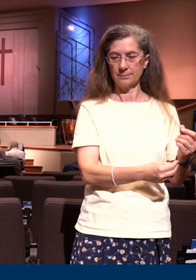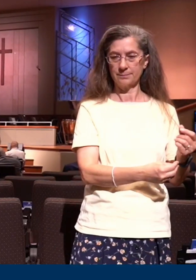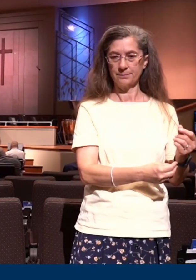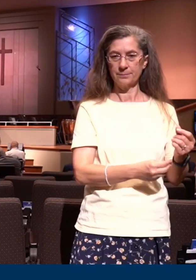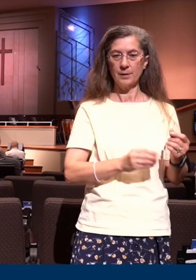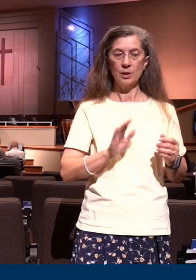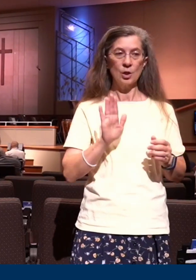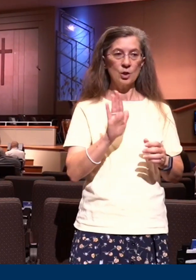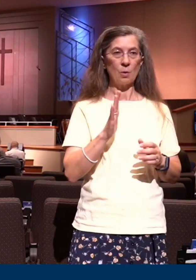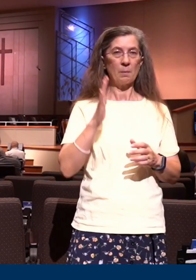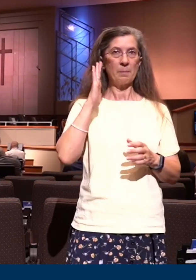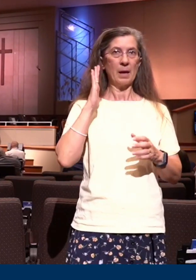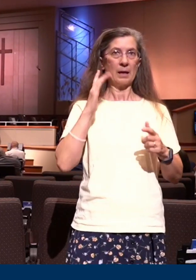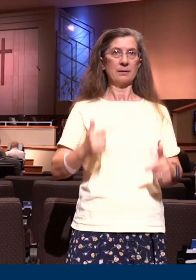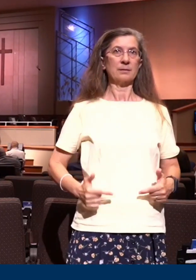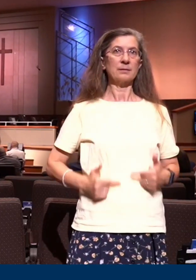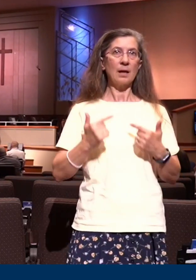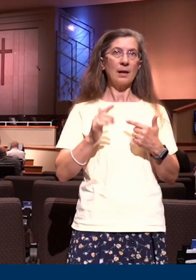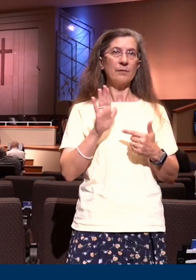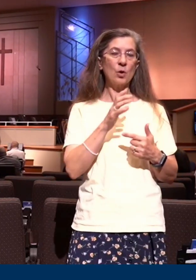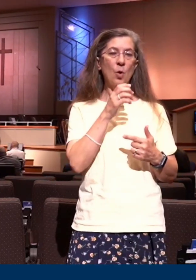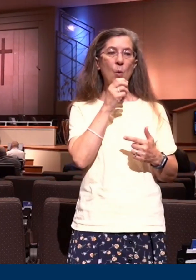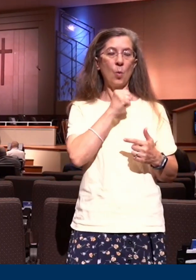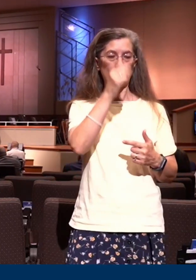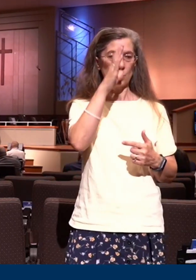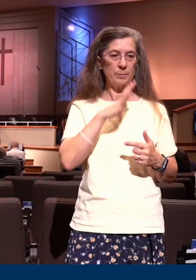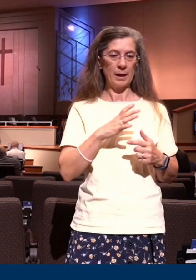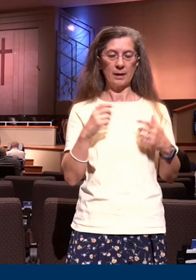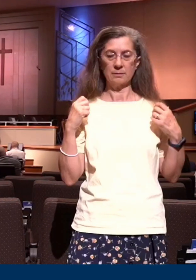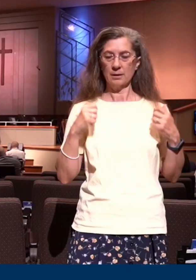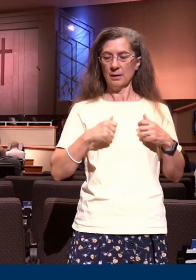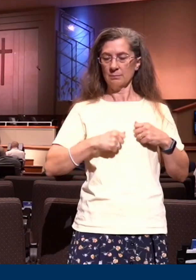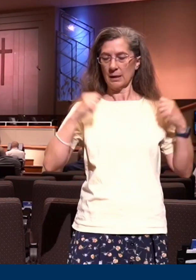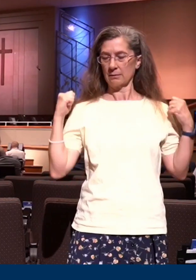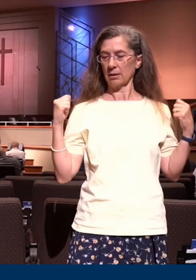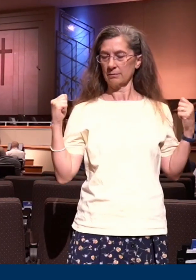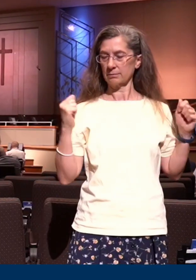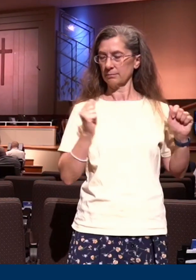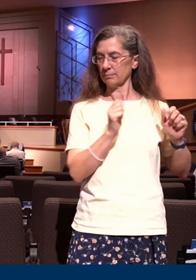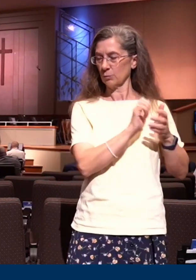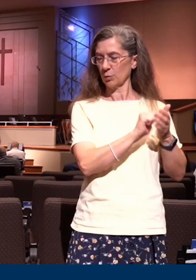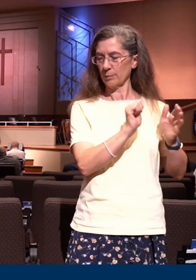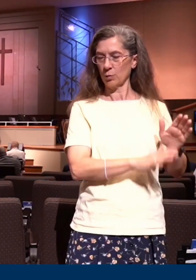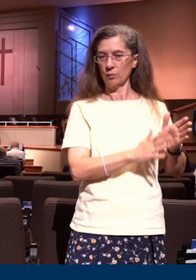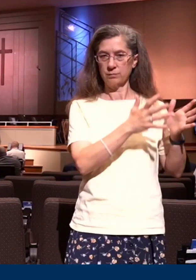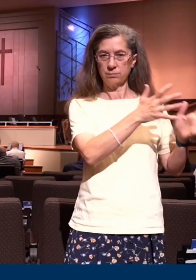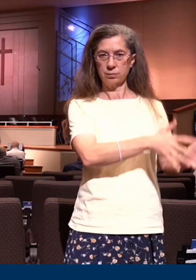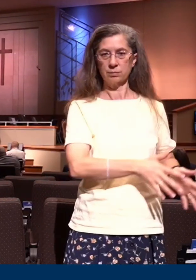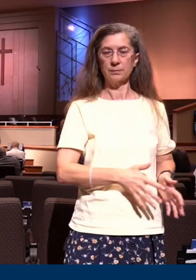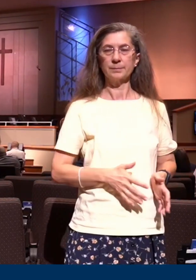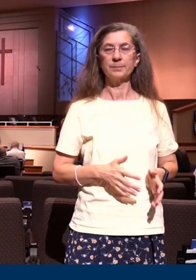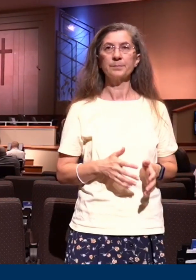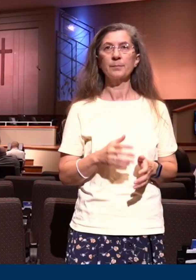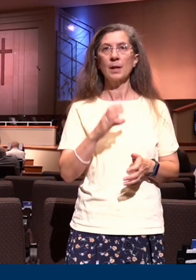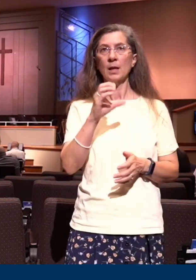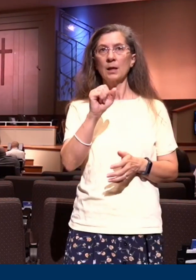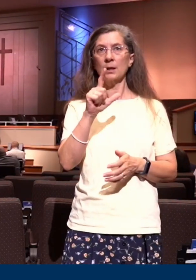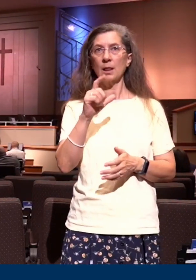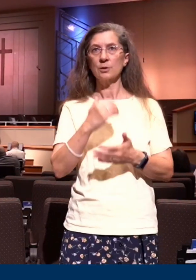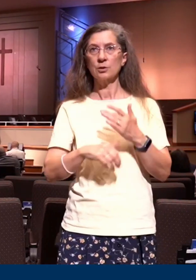former conversation, the old man, which is corrupt according to deceitful lusts. Colossians 3, 8, and verse